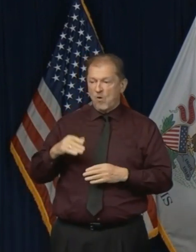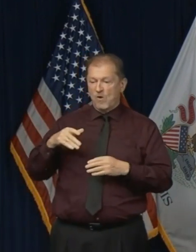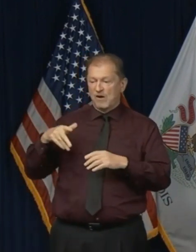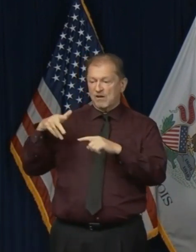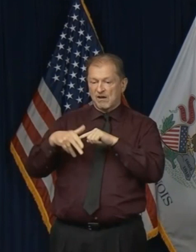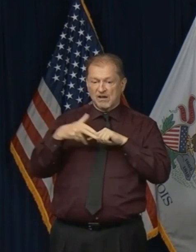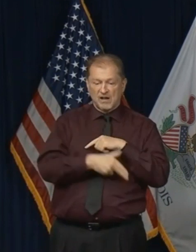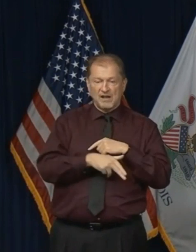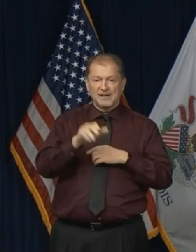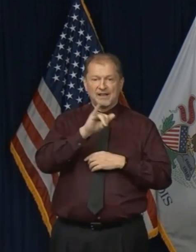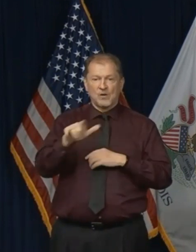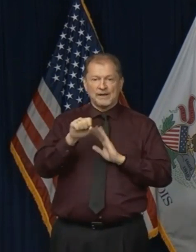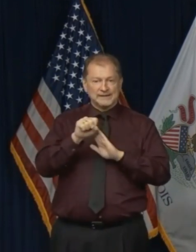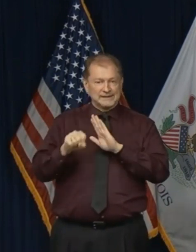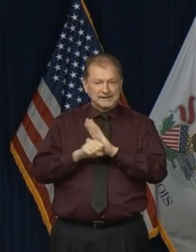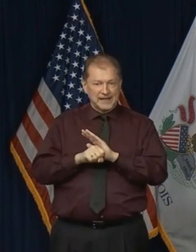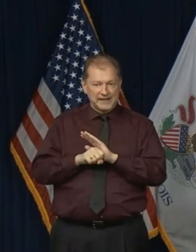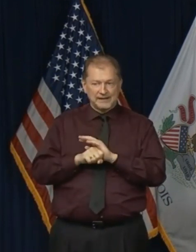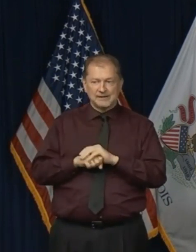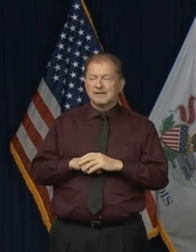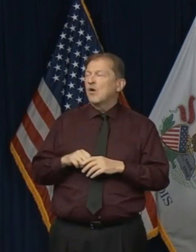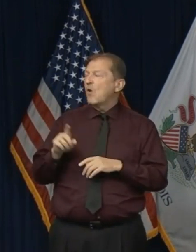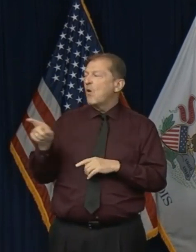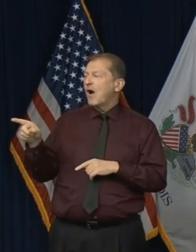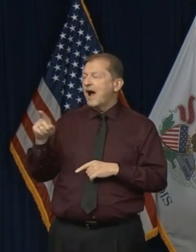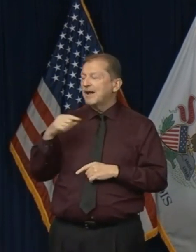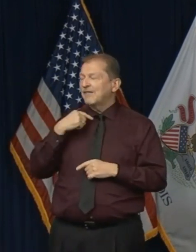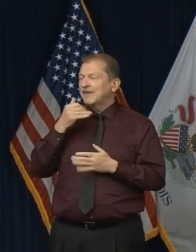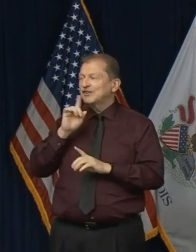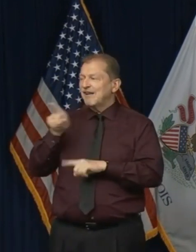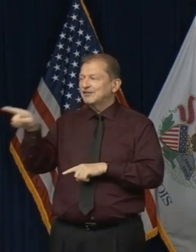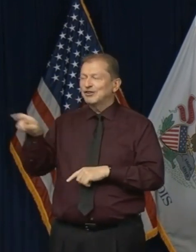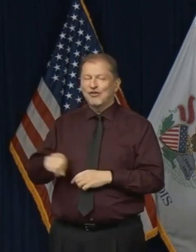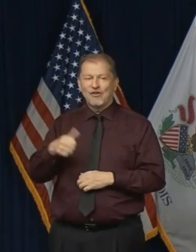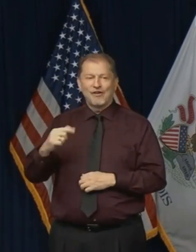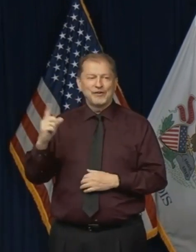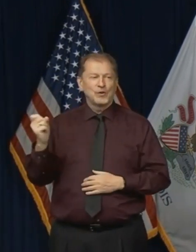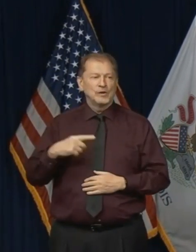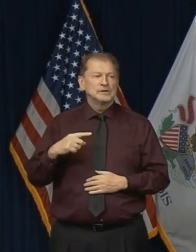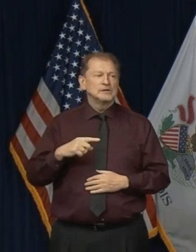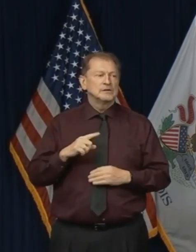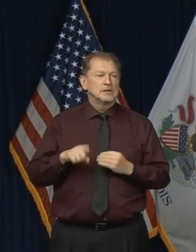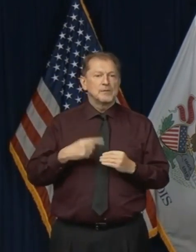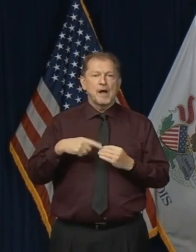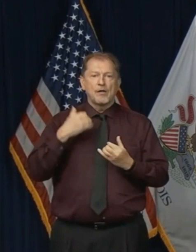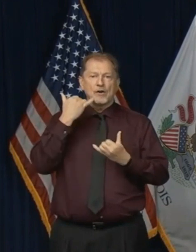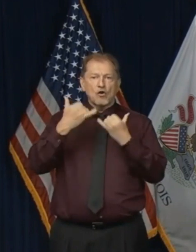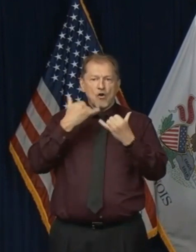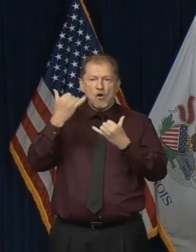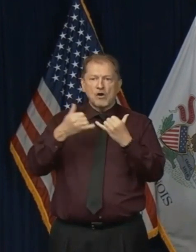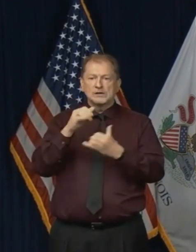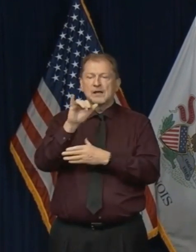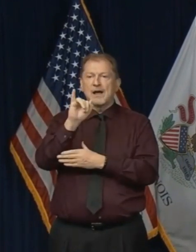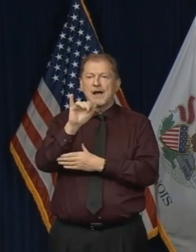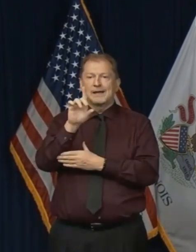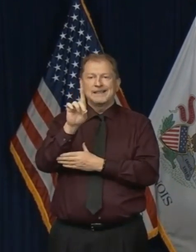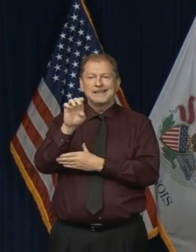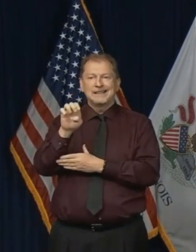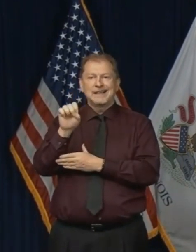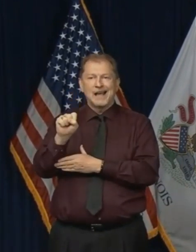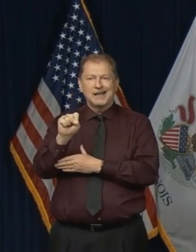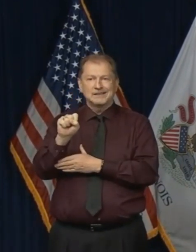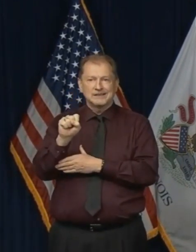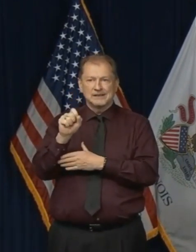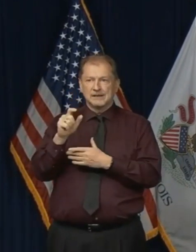I also wanted to answer, sorry, the last half of the last question, which was about the calls into IDES and can